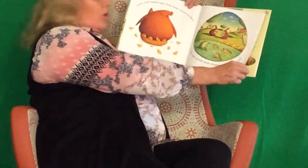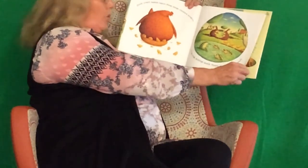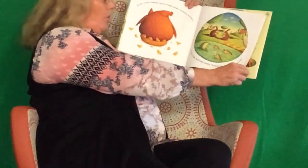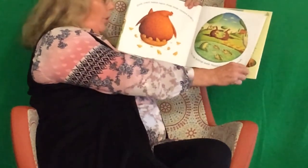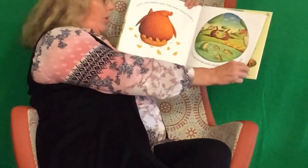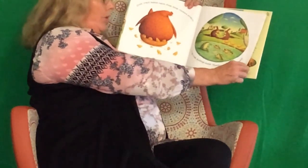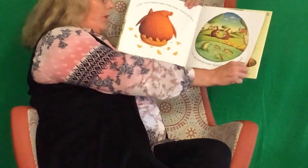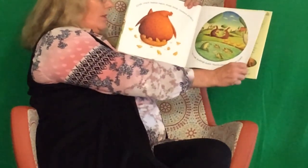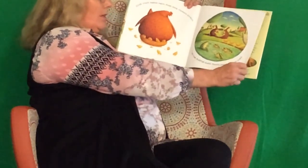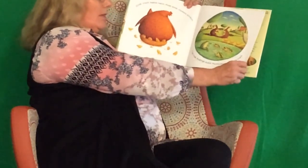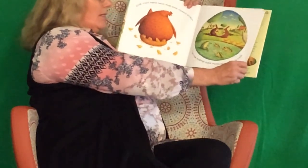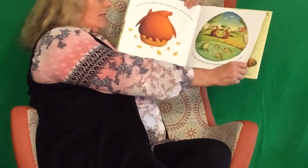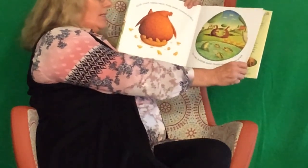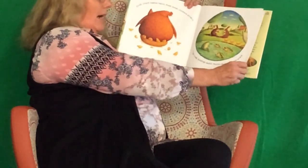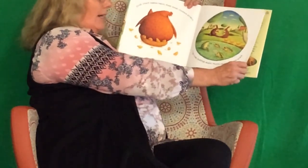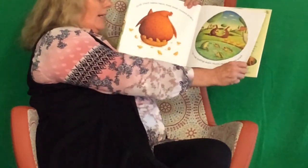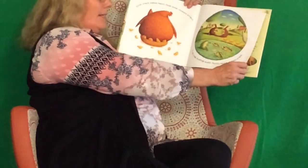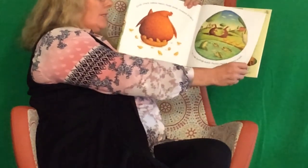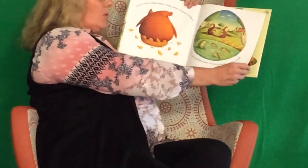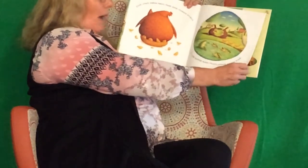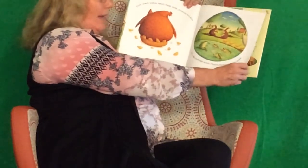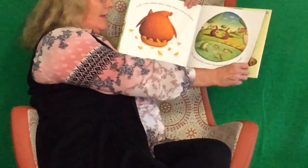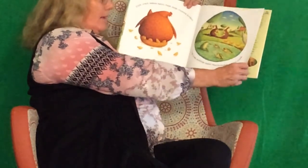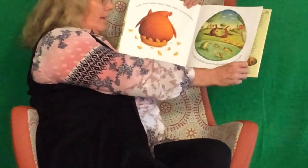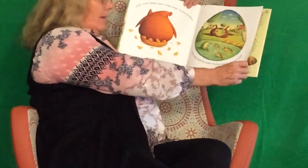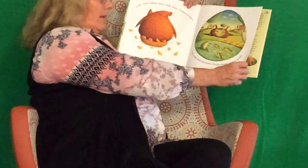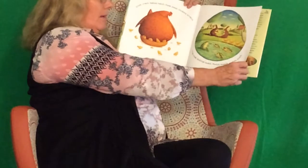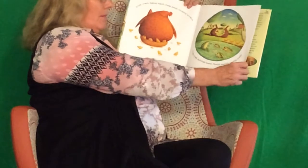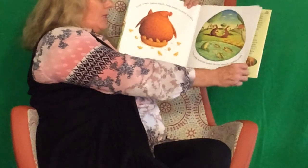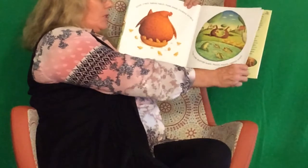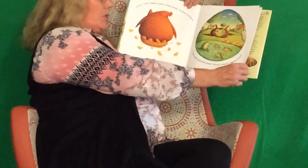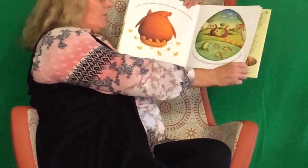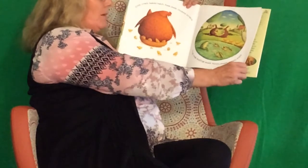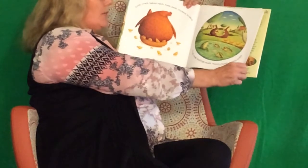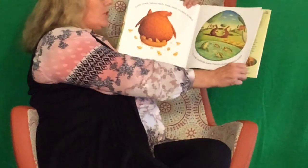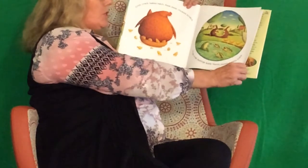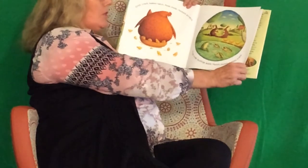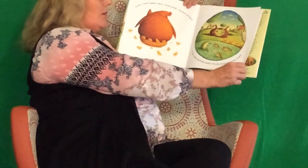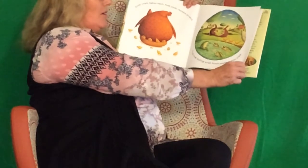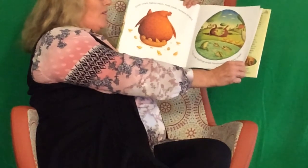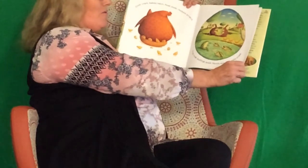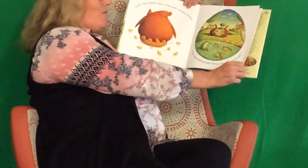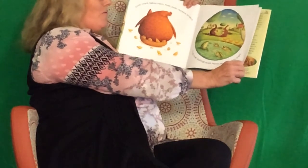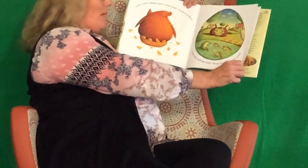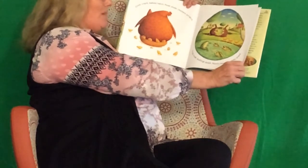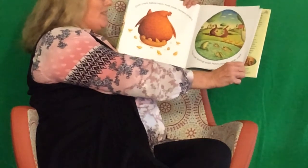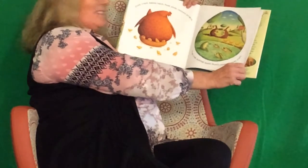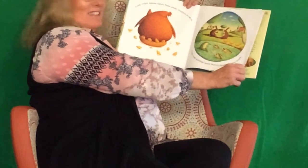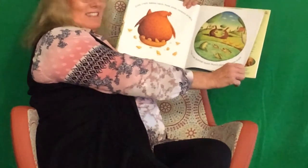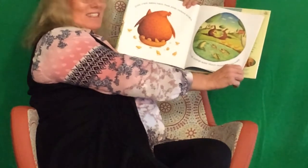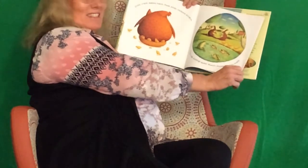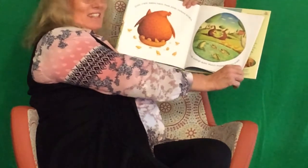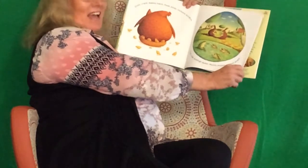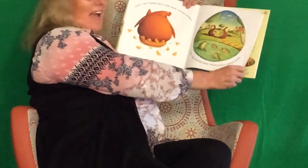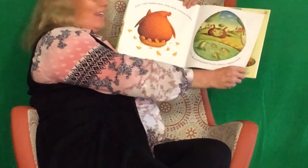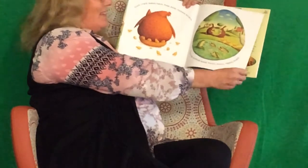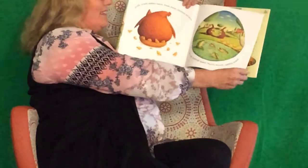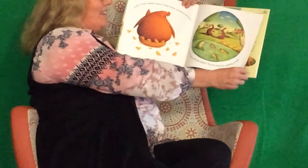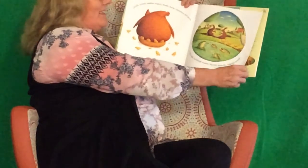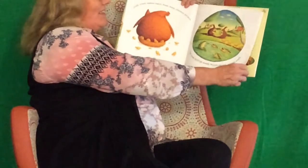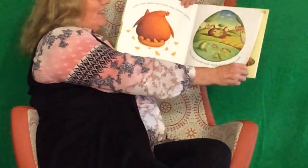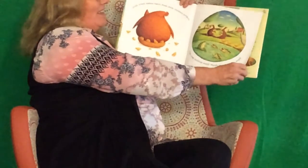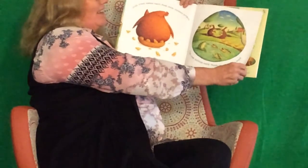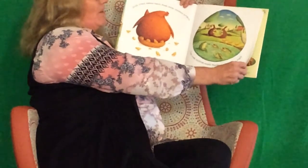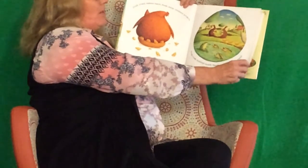Frogs croak. Ducklings quack. Munch, munch. Rabbits snack.